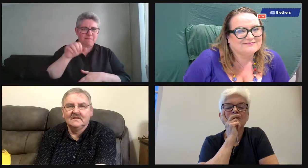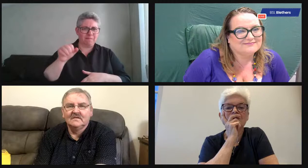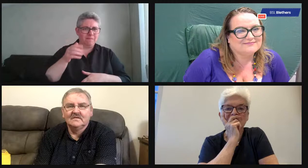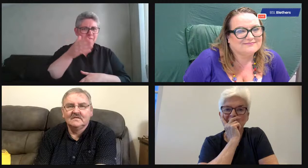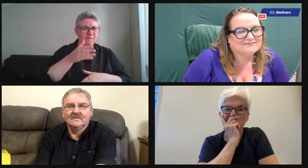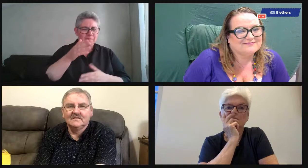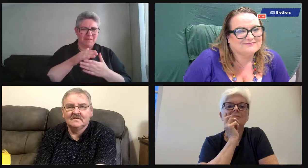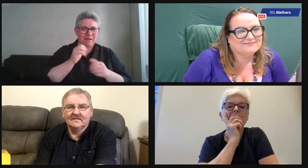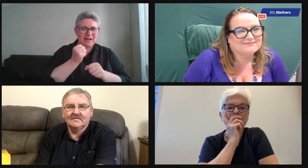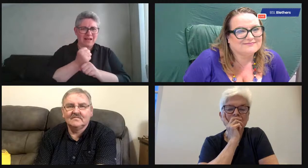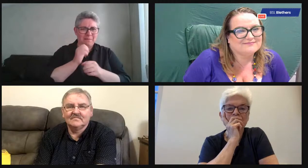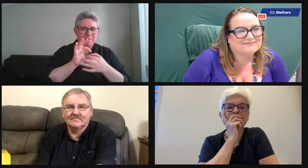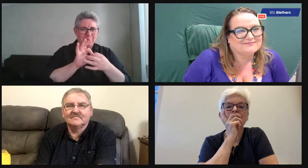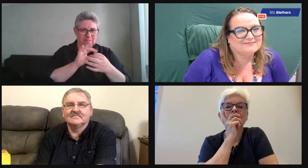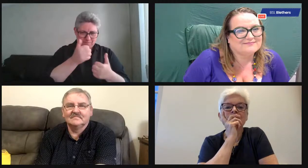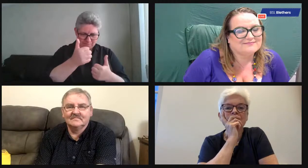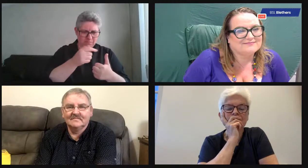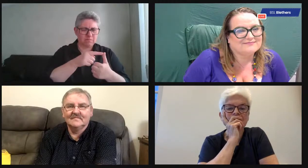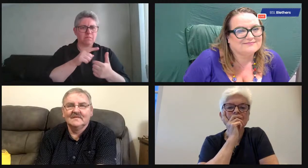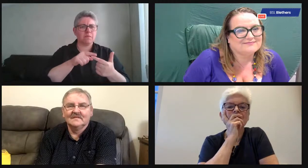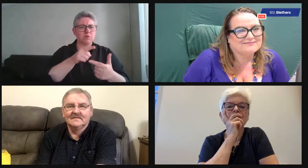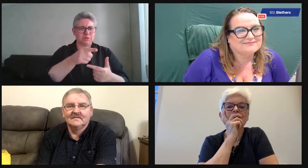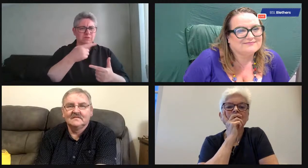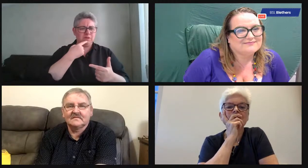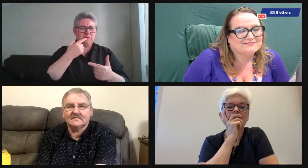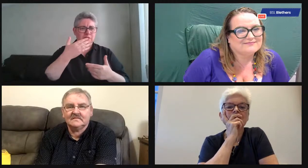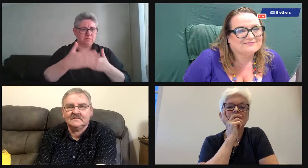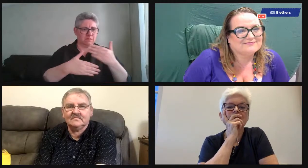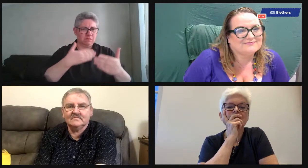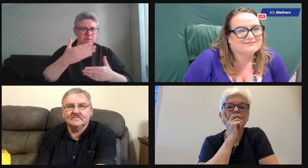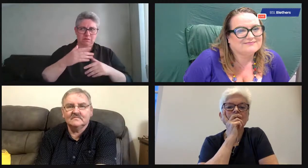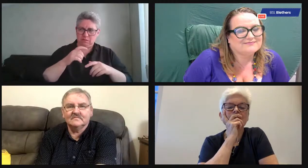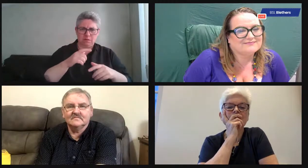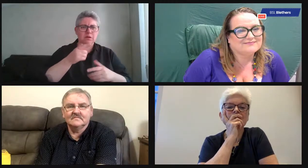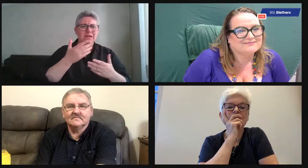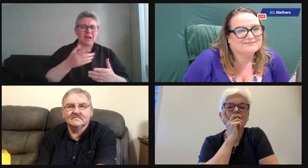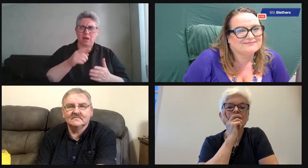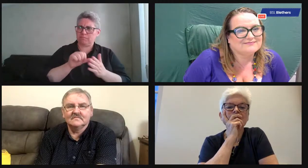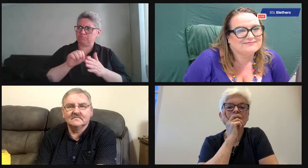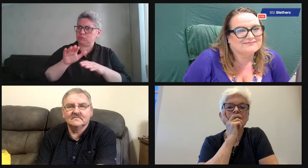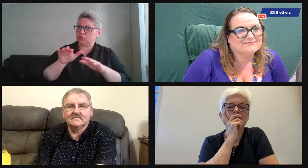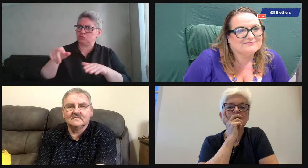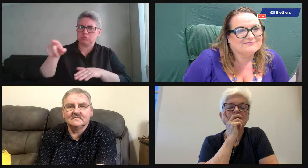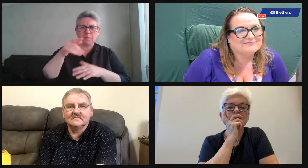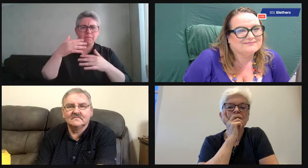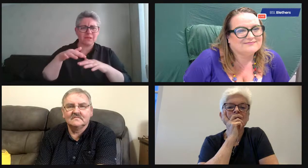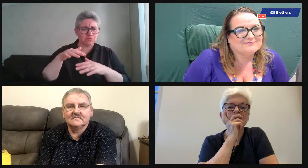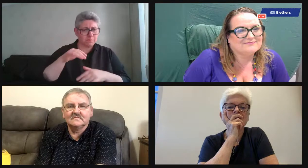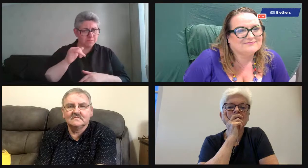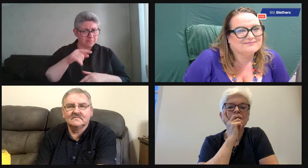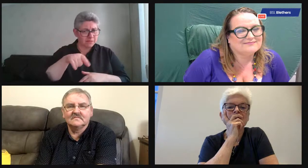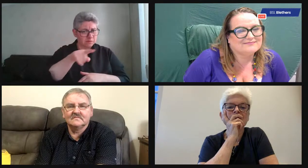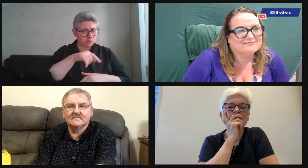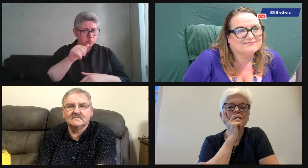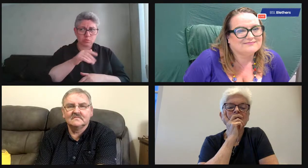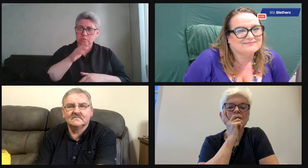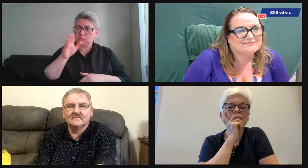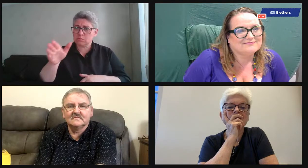Well, you raise a good point there, Gerry, about your mother and father being deaf. And that helped you to get involved in that whole scene. And now the children are